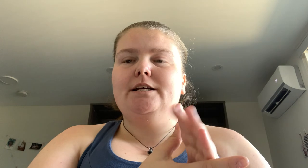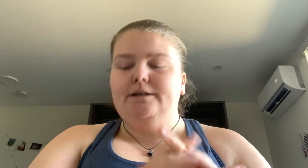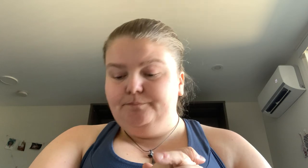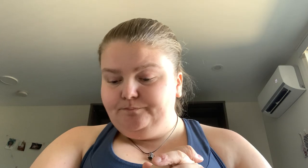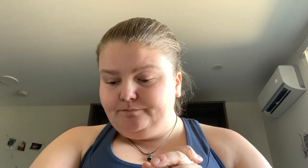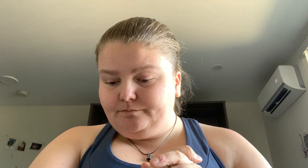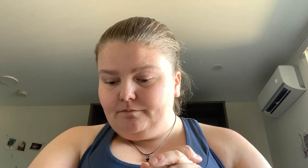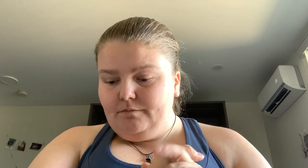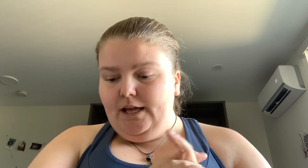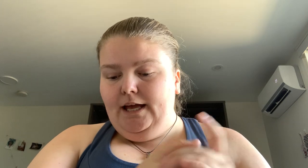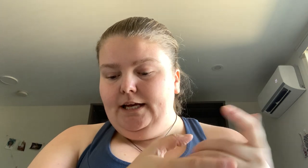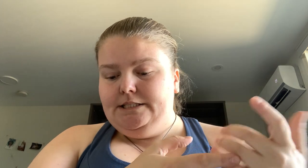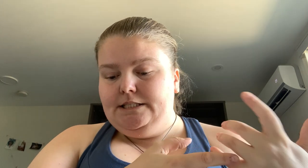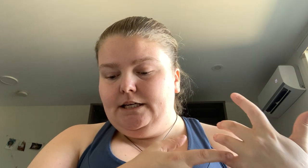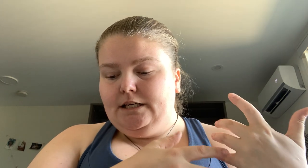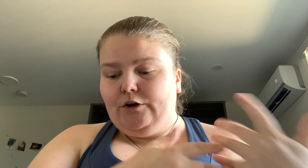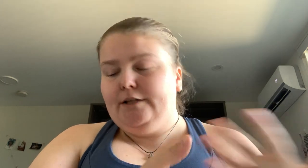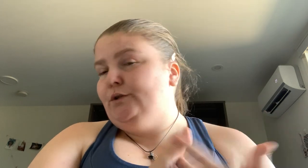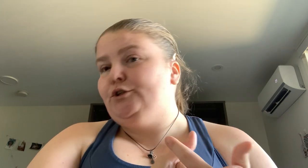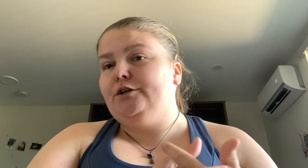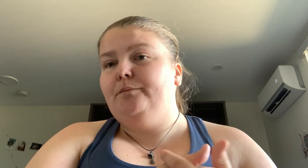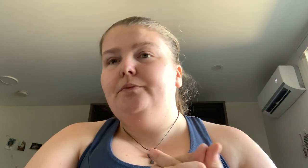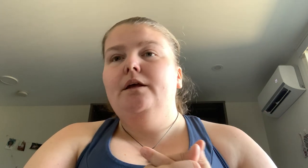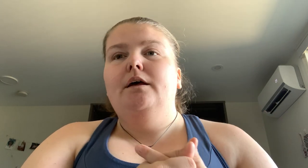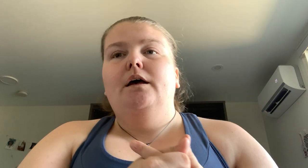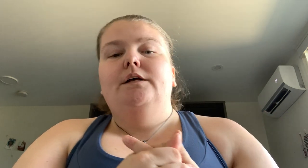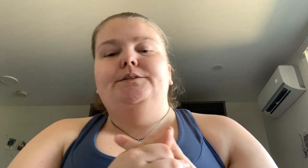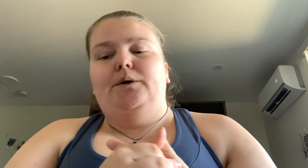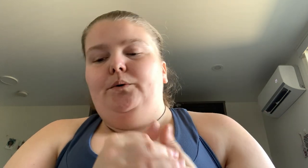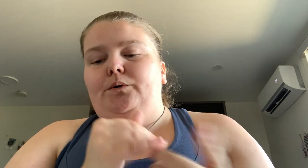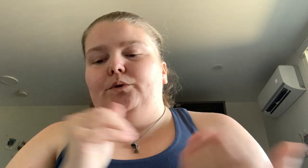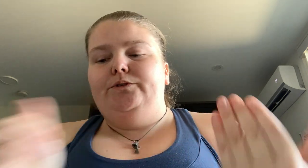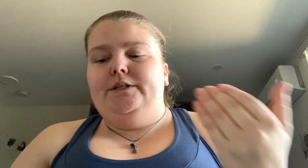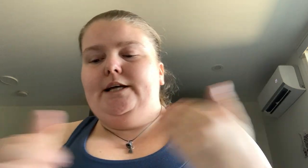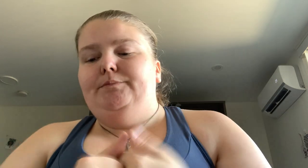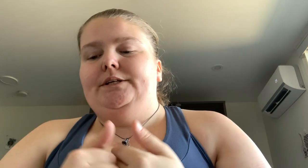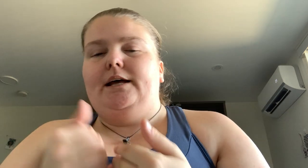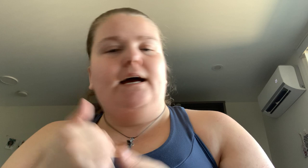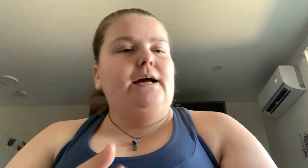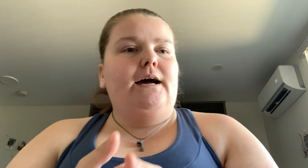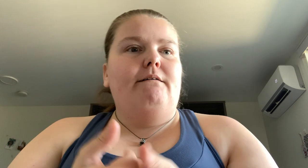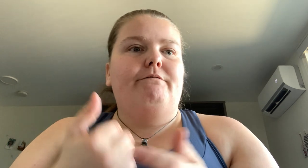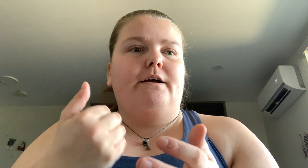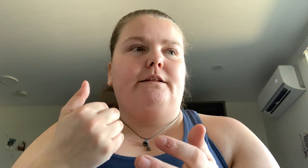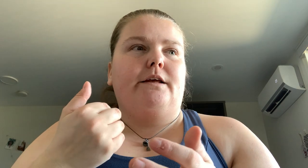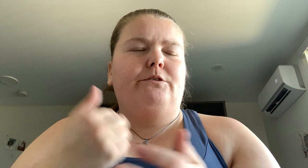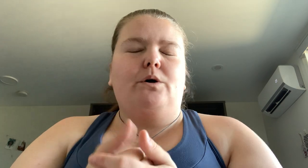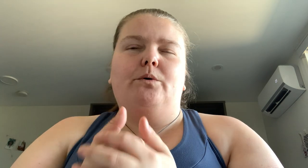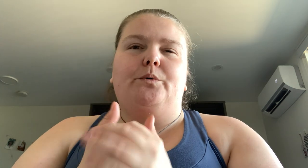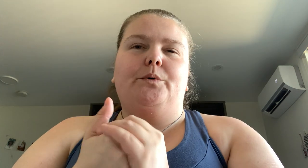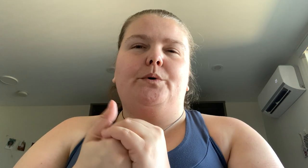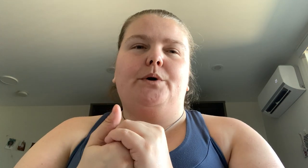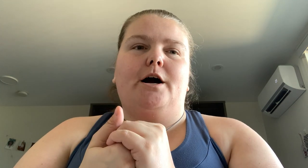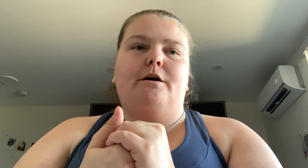and uh gratitude journal so those are the types that I have and I know um